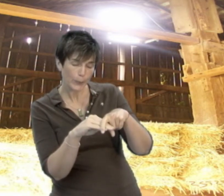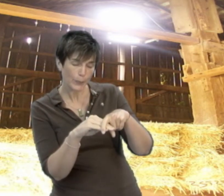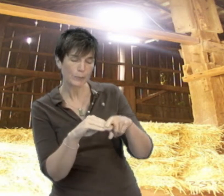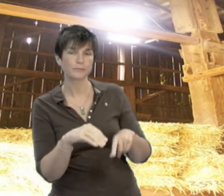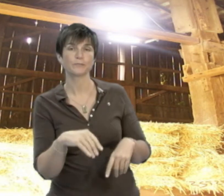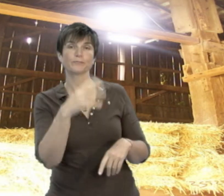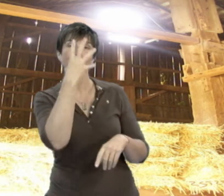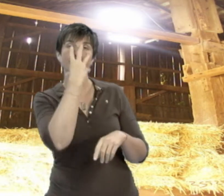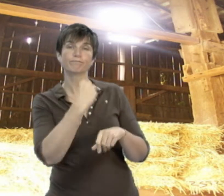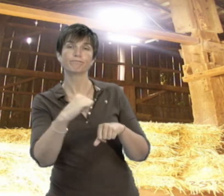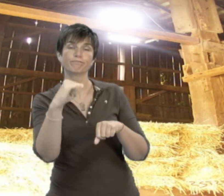sound asleep.